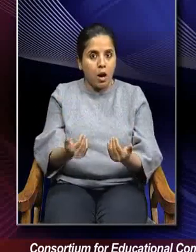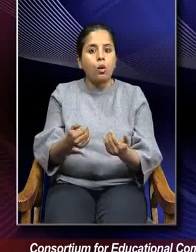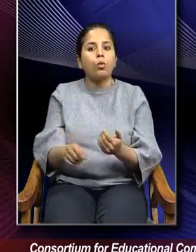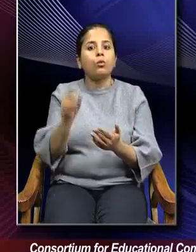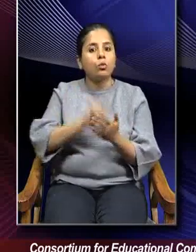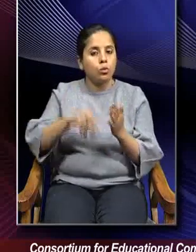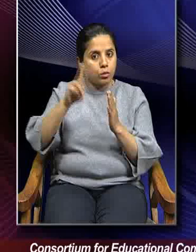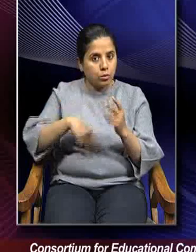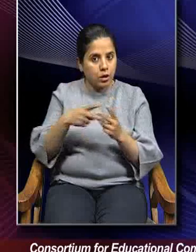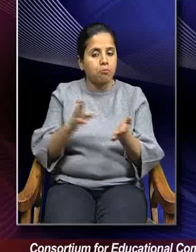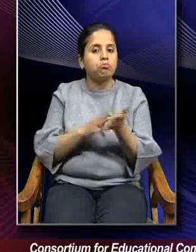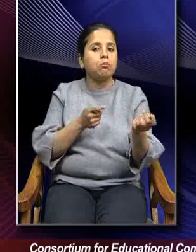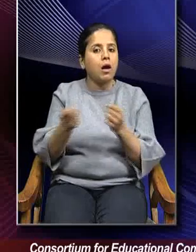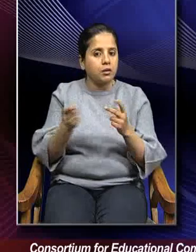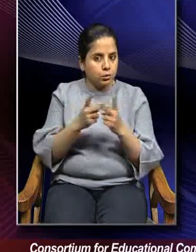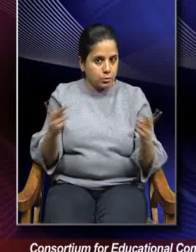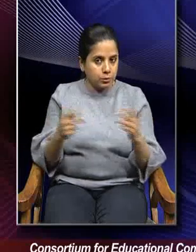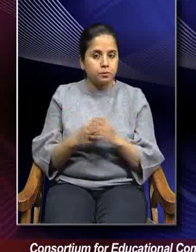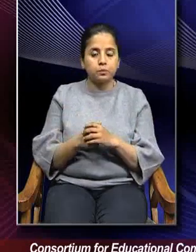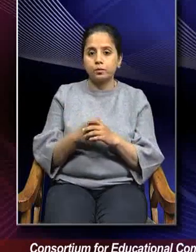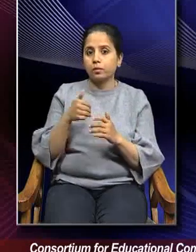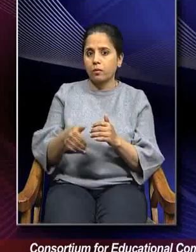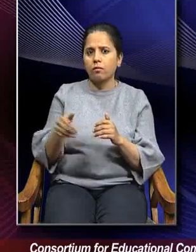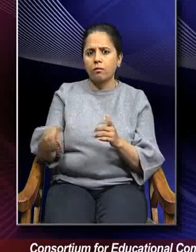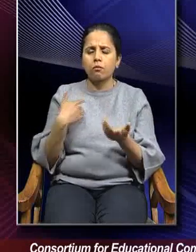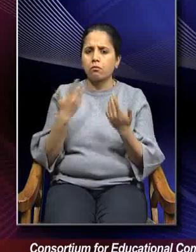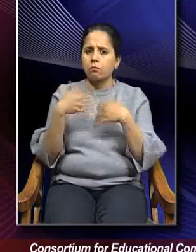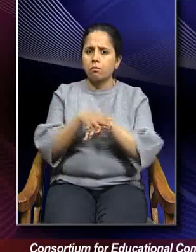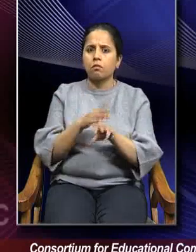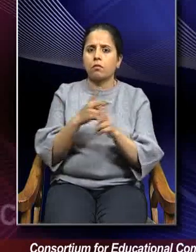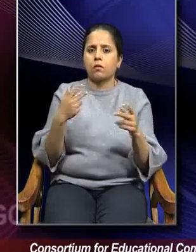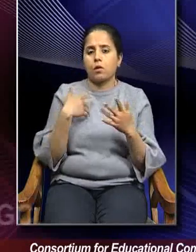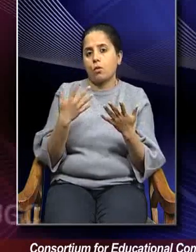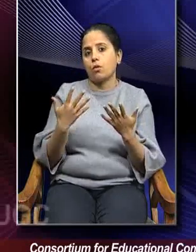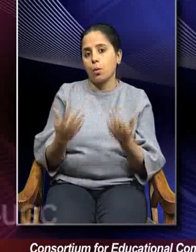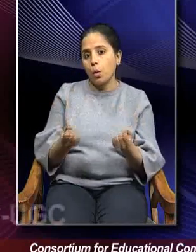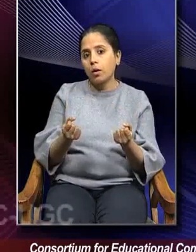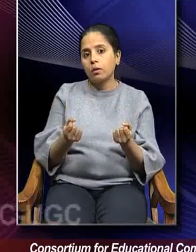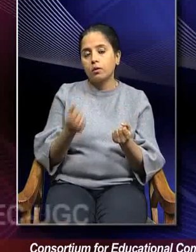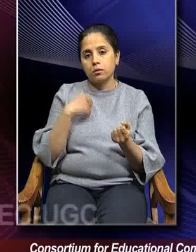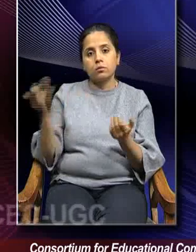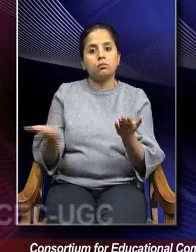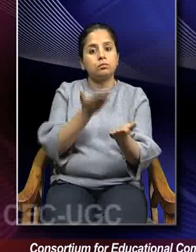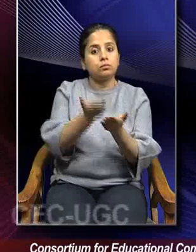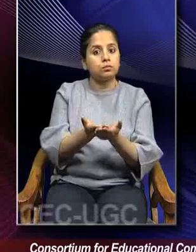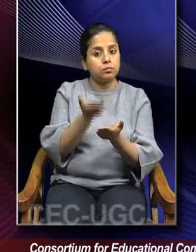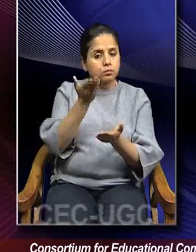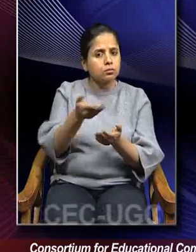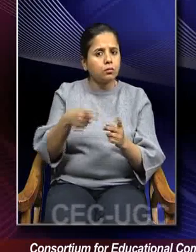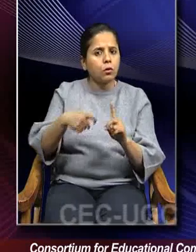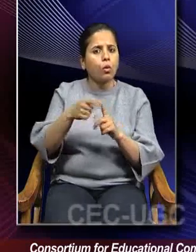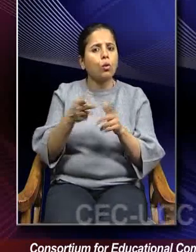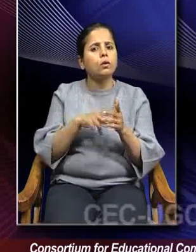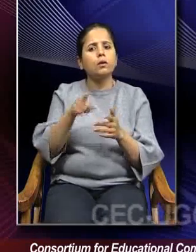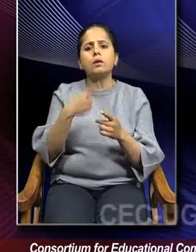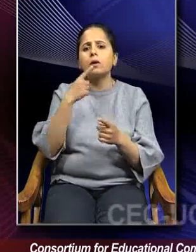on management and getting aligned with that, I would like to bring before you what Kautilya has to